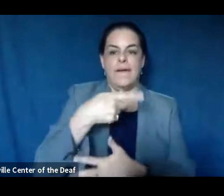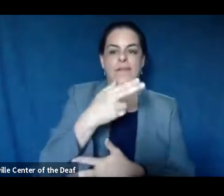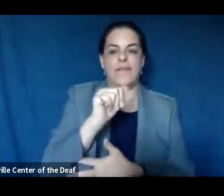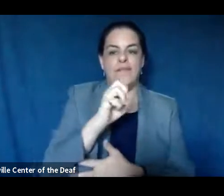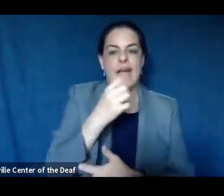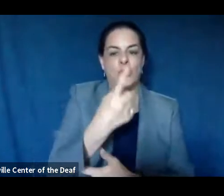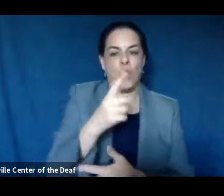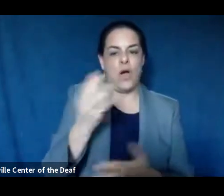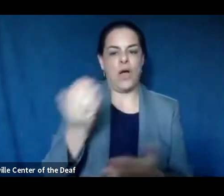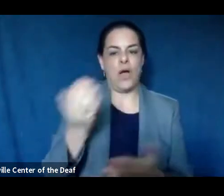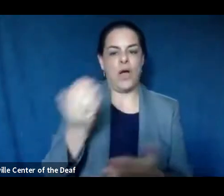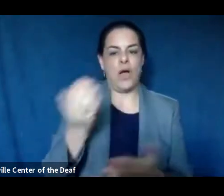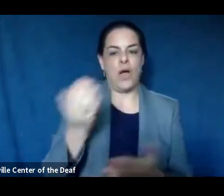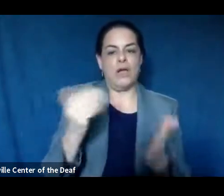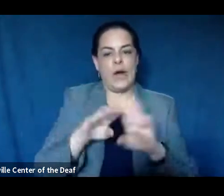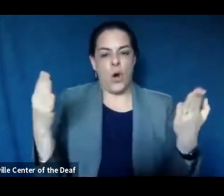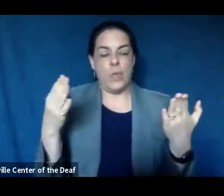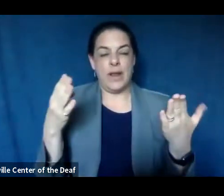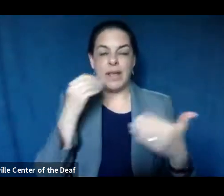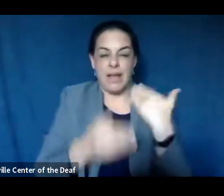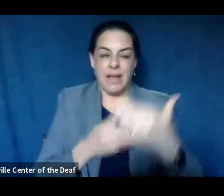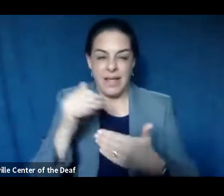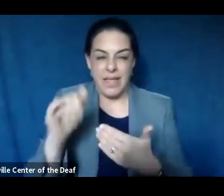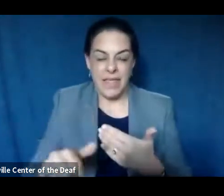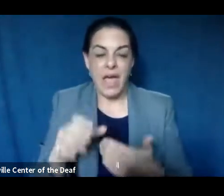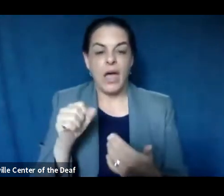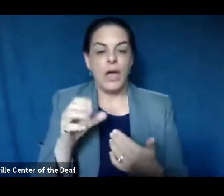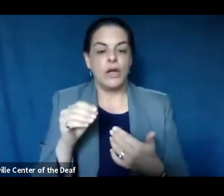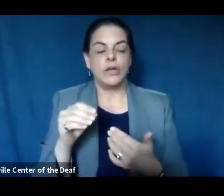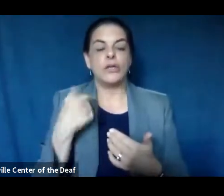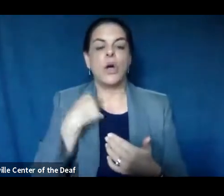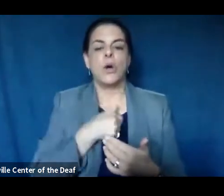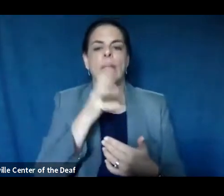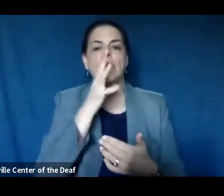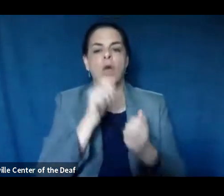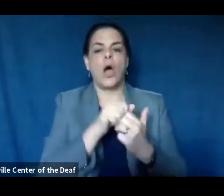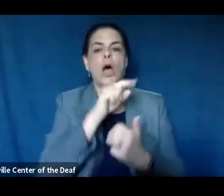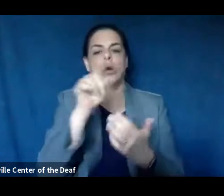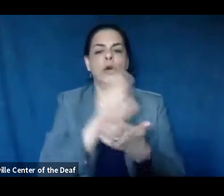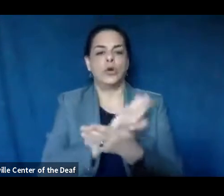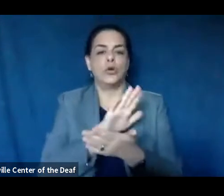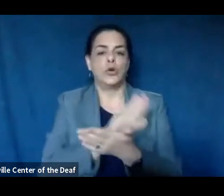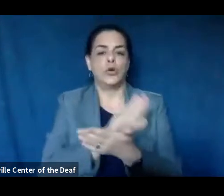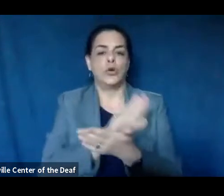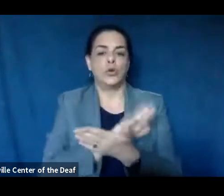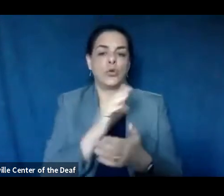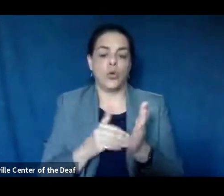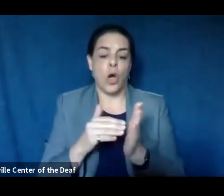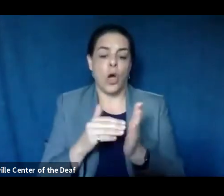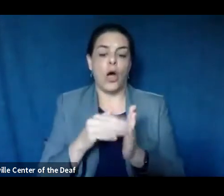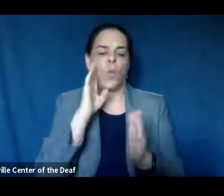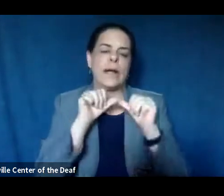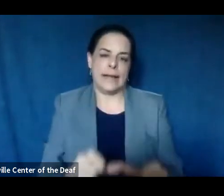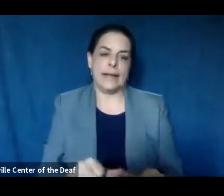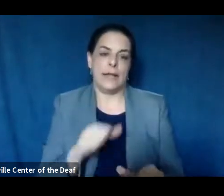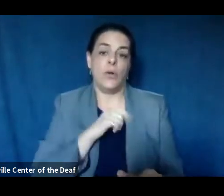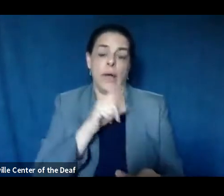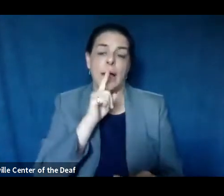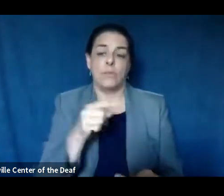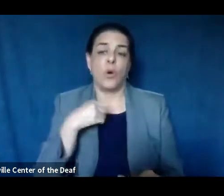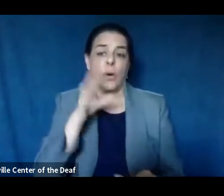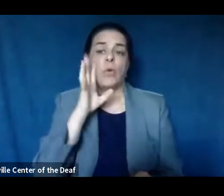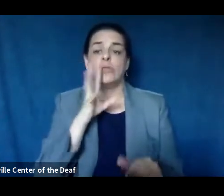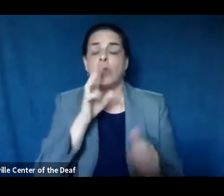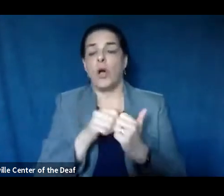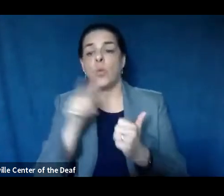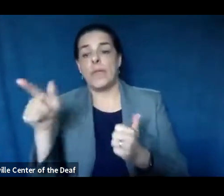and, um, moving forward into that. And so, um, we talk to the schools regularly and we will continue to do so. And I'm sure we'll, um, talk